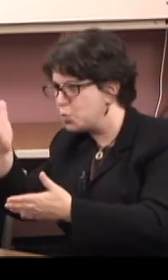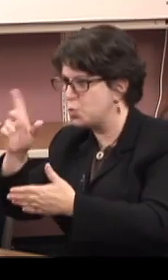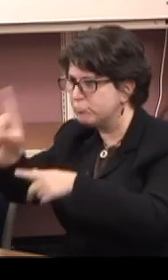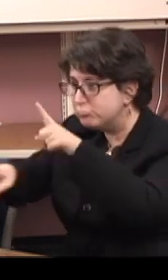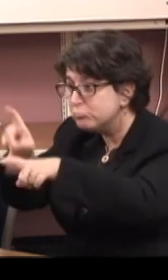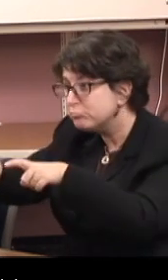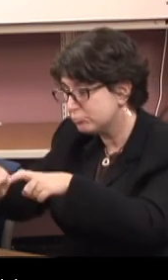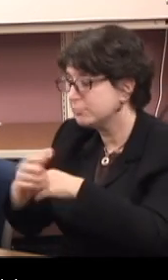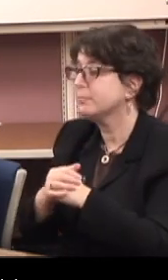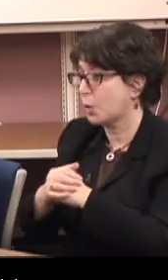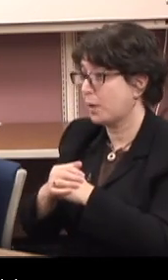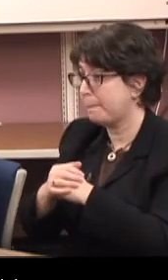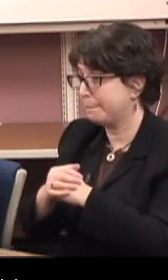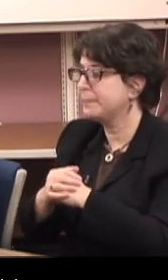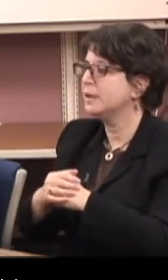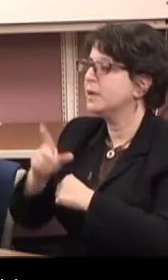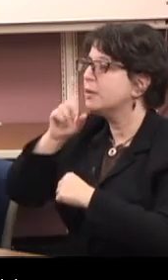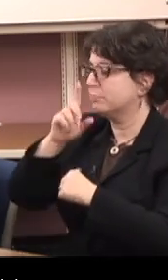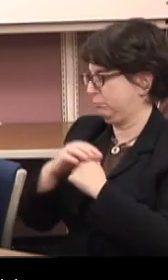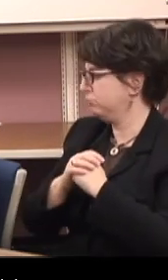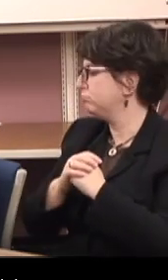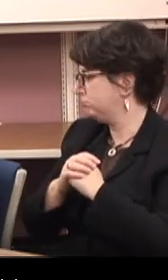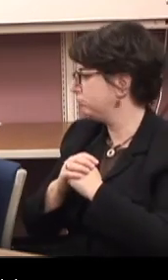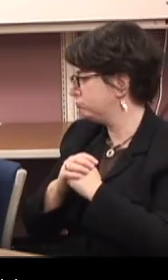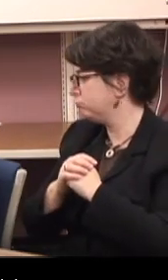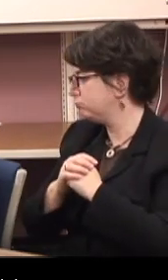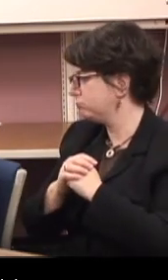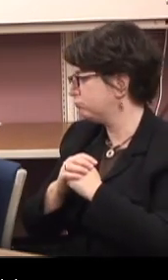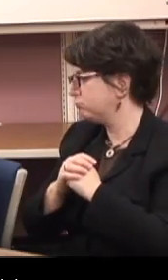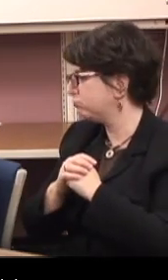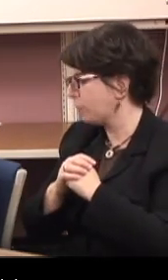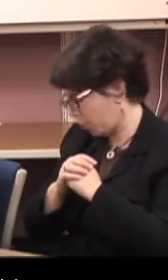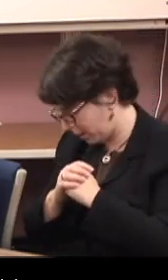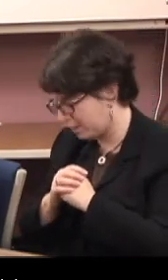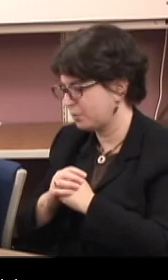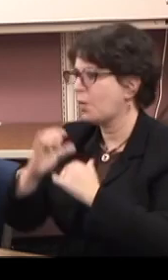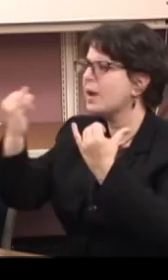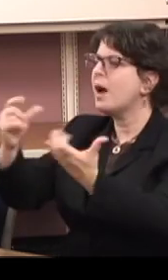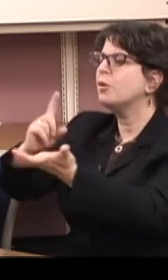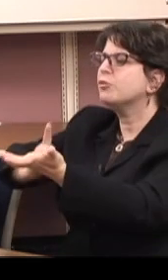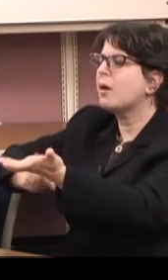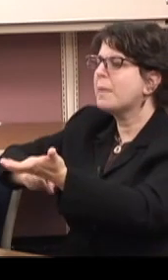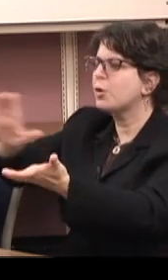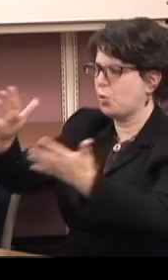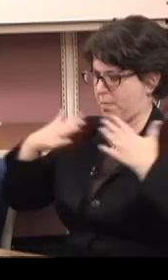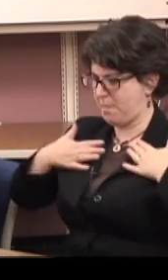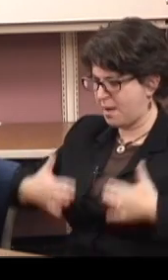your medical background. You stated you were deaf. How did you become deaf?